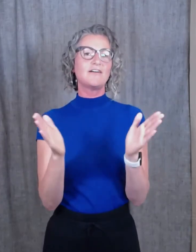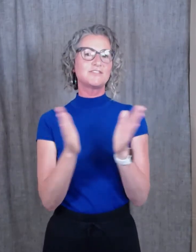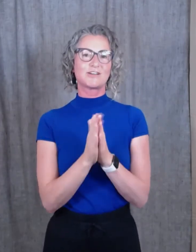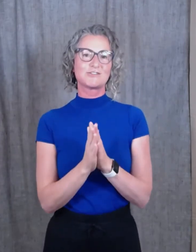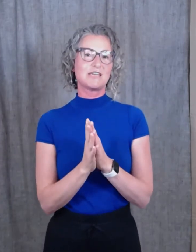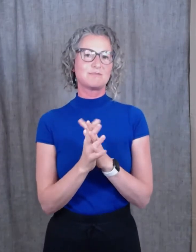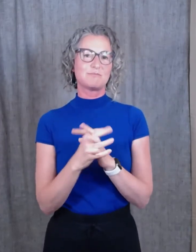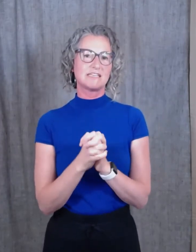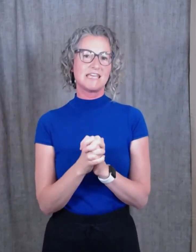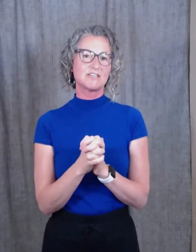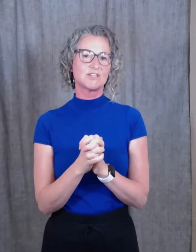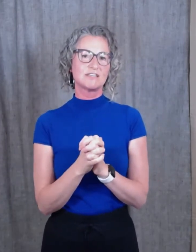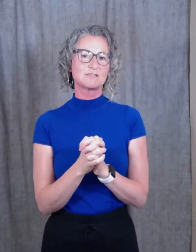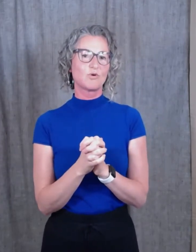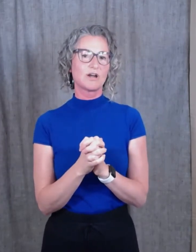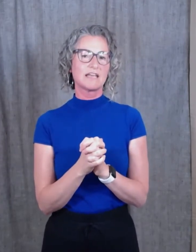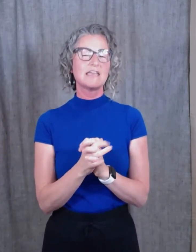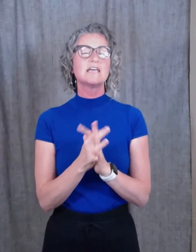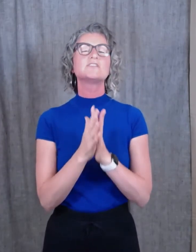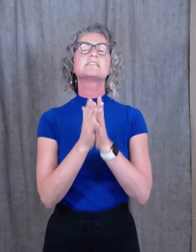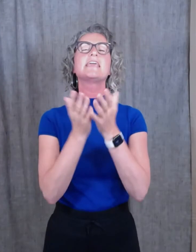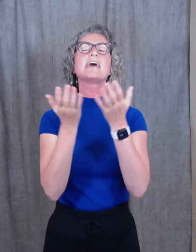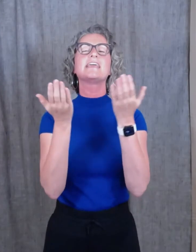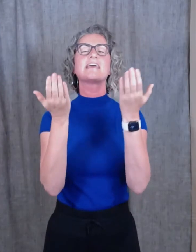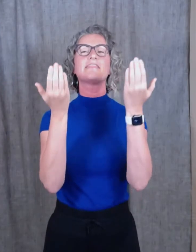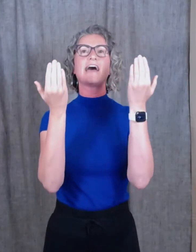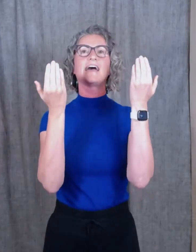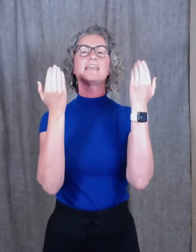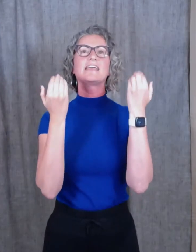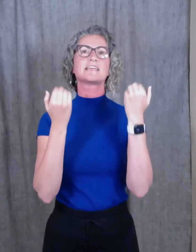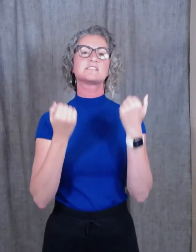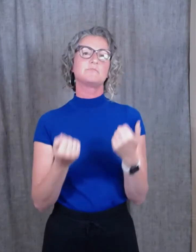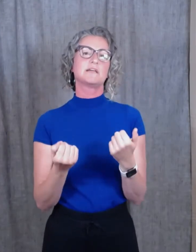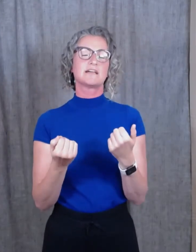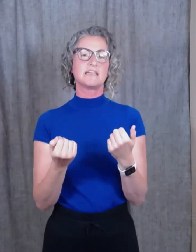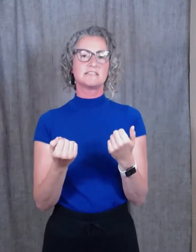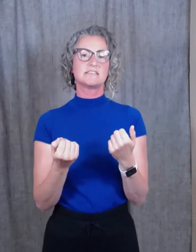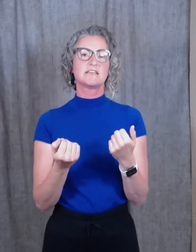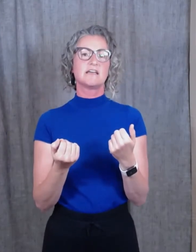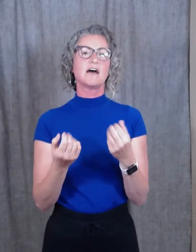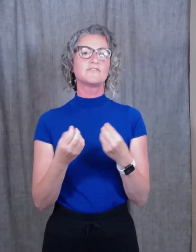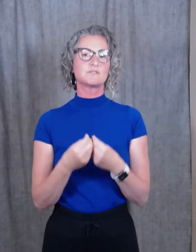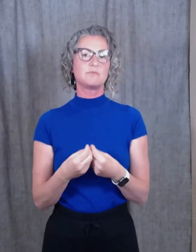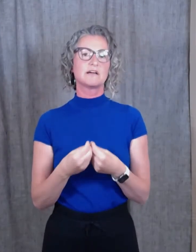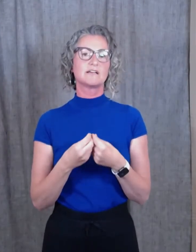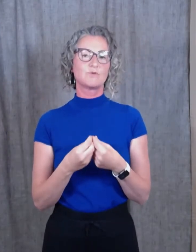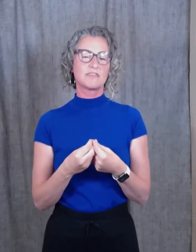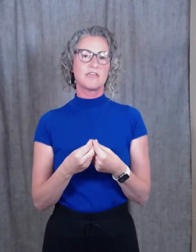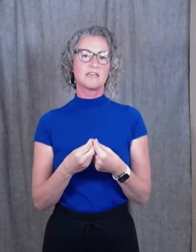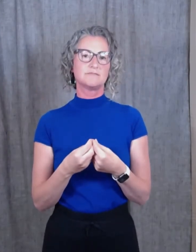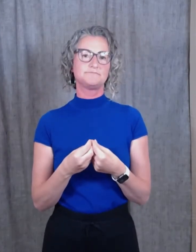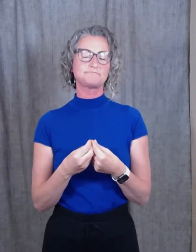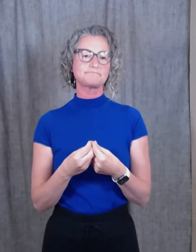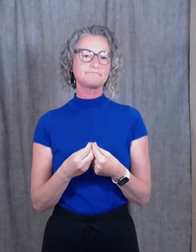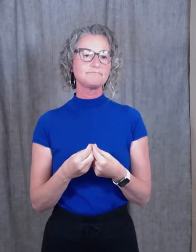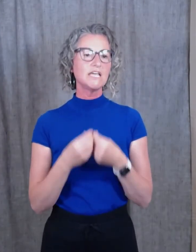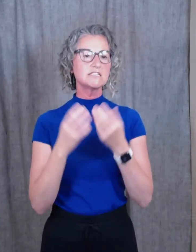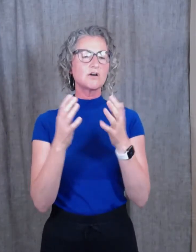Dr. Deb's meditation this morning, just getting that experience of spirit within. And so